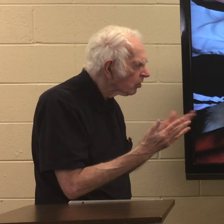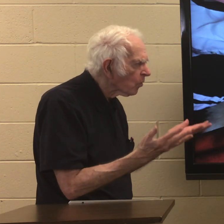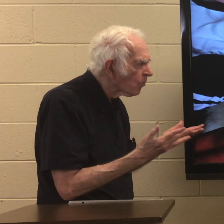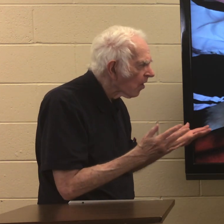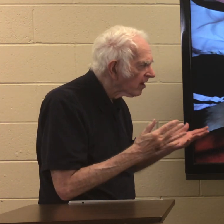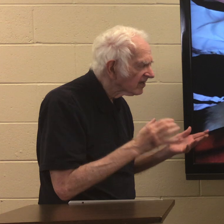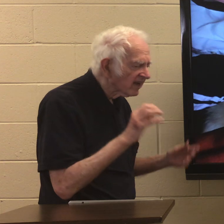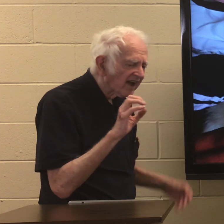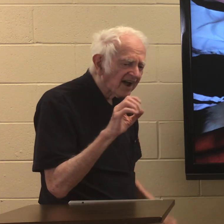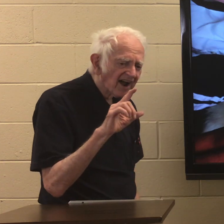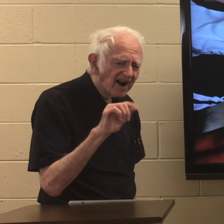matter what class